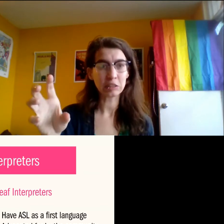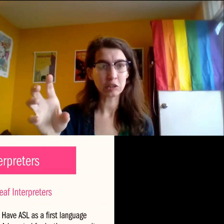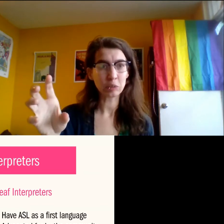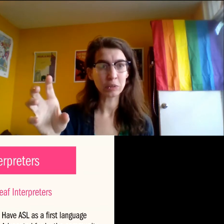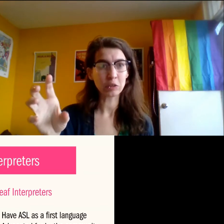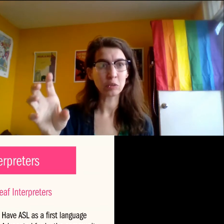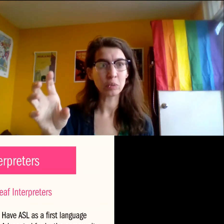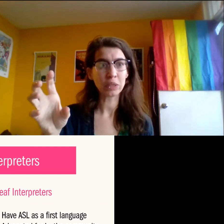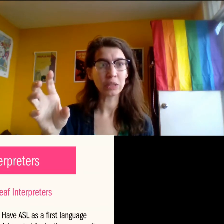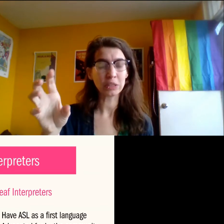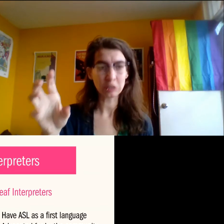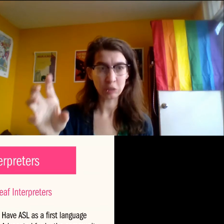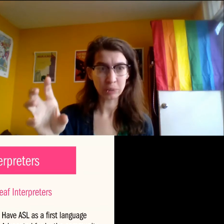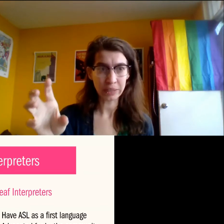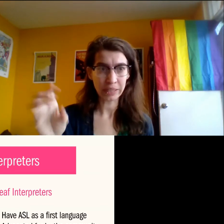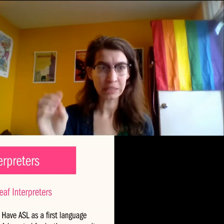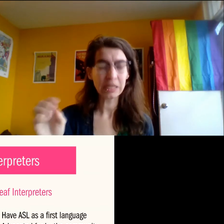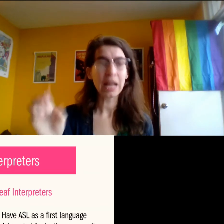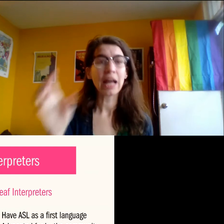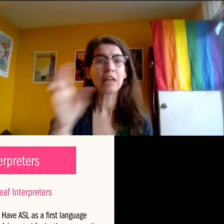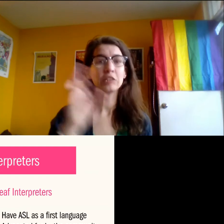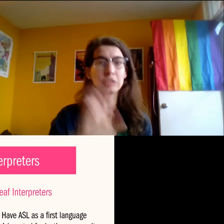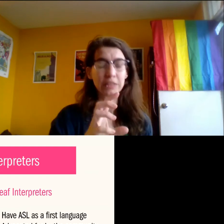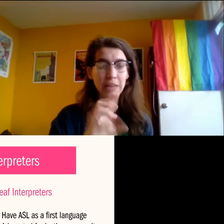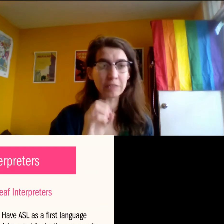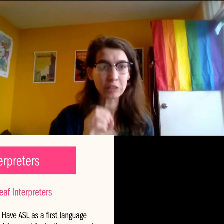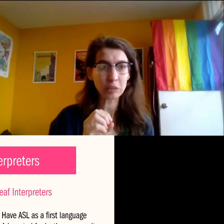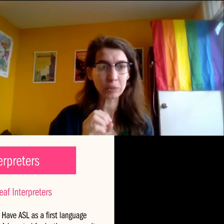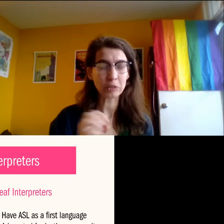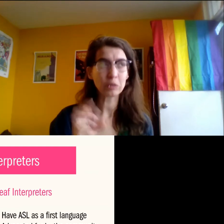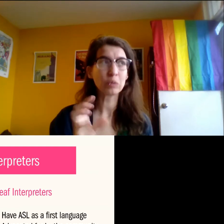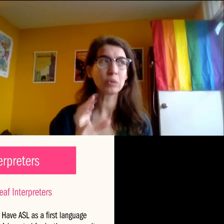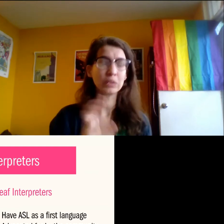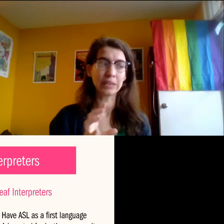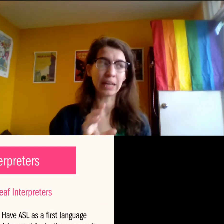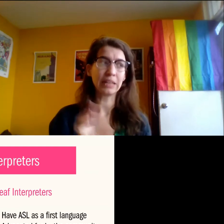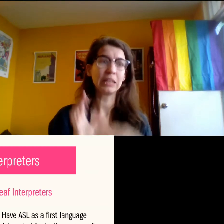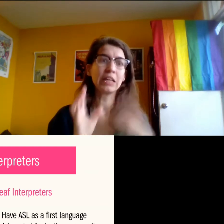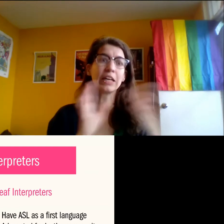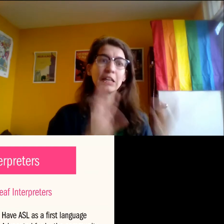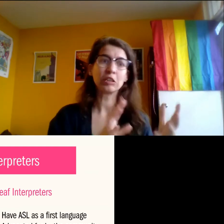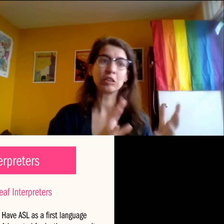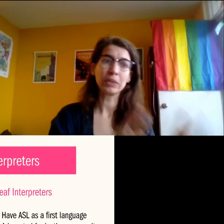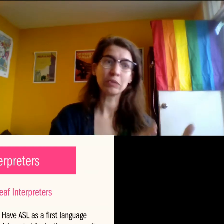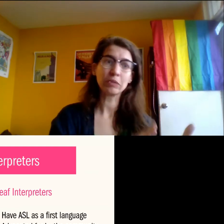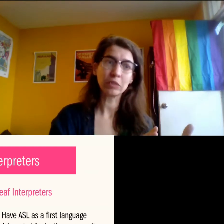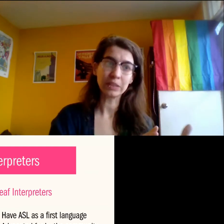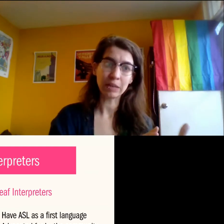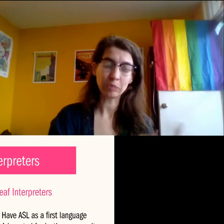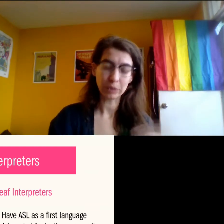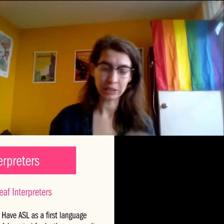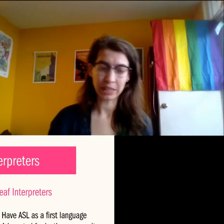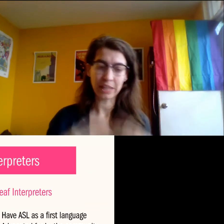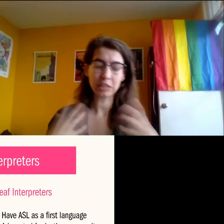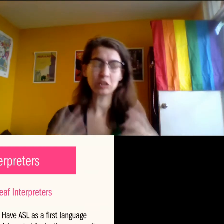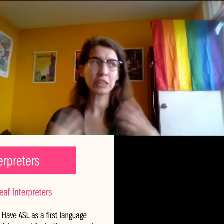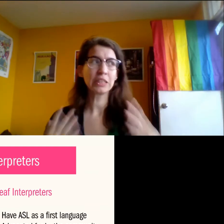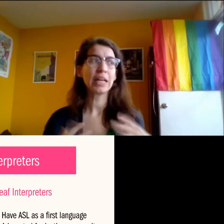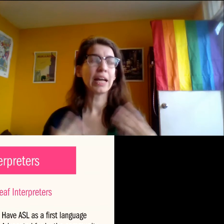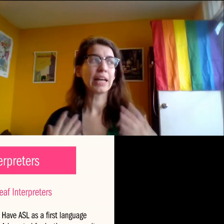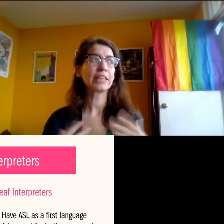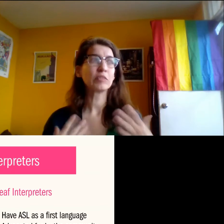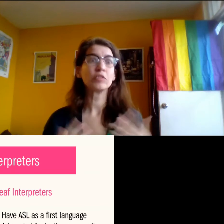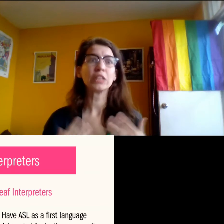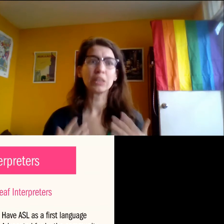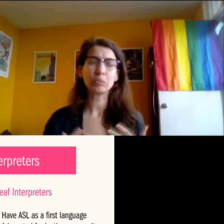ASL interpreter will interpret it to the deaf interpreter who will then interpret it for the deaf person. And it just,